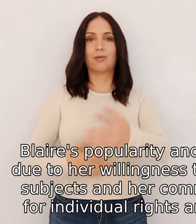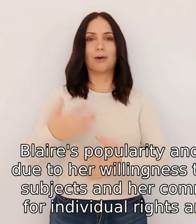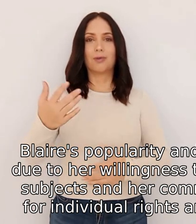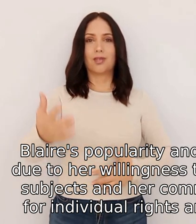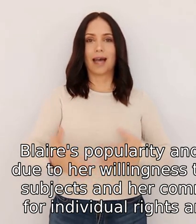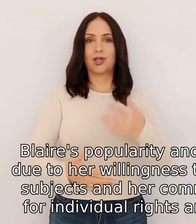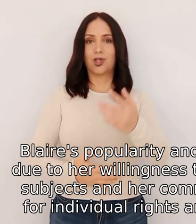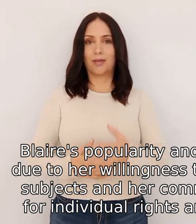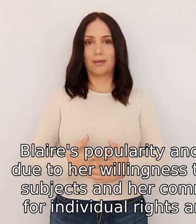freedom of speech